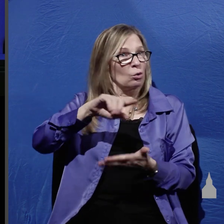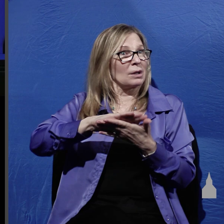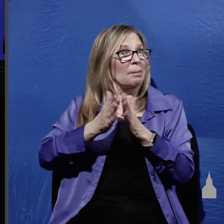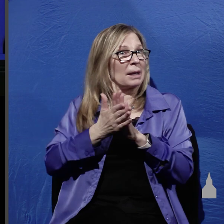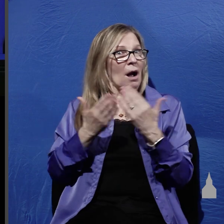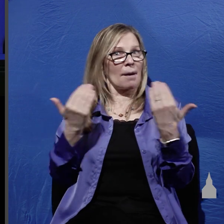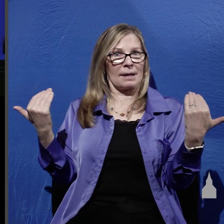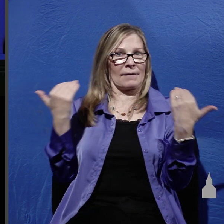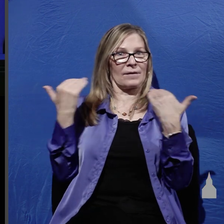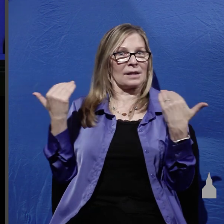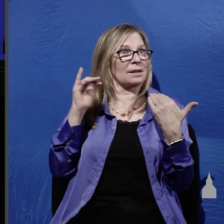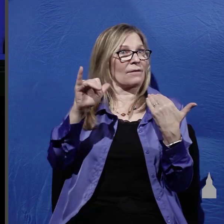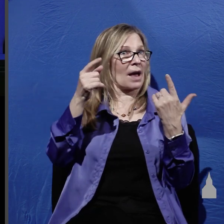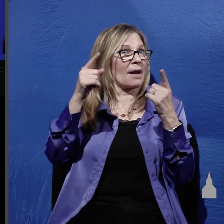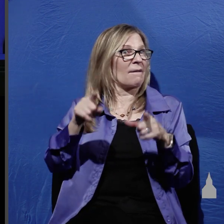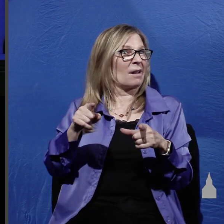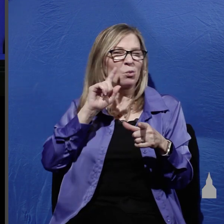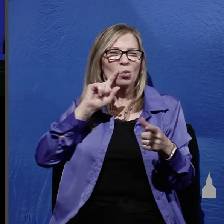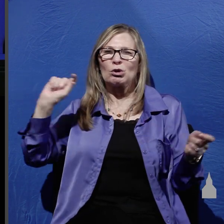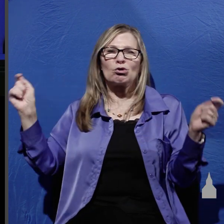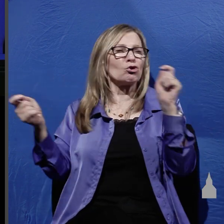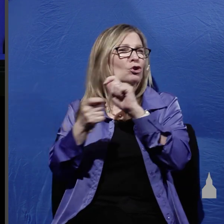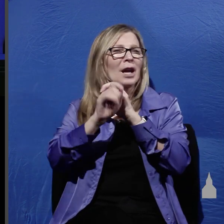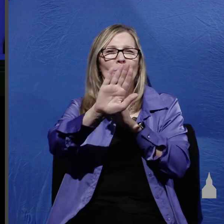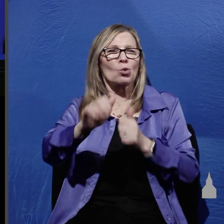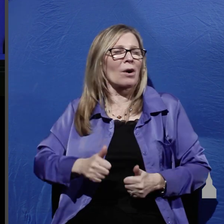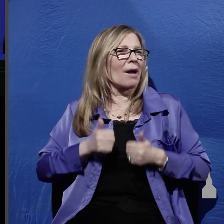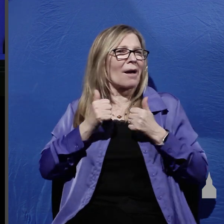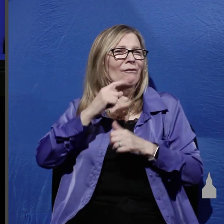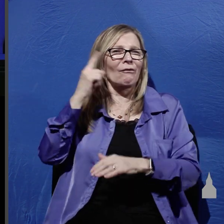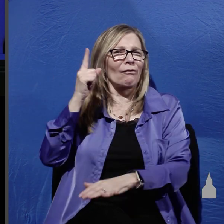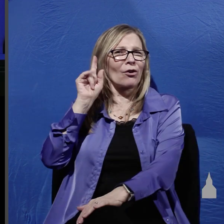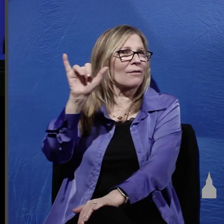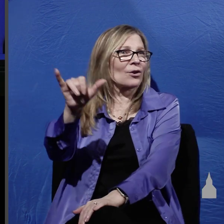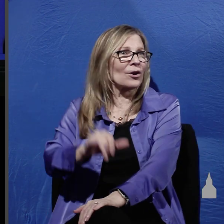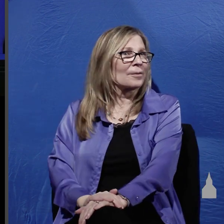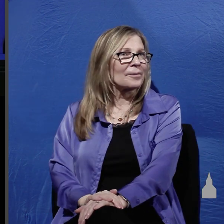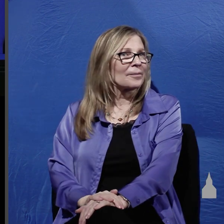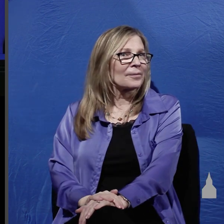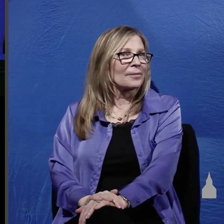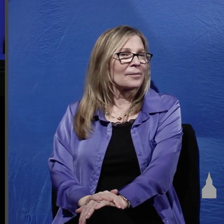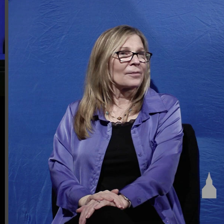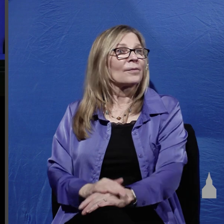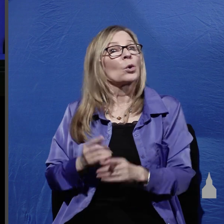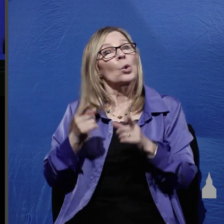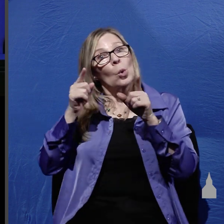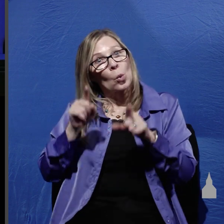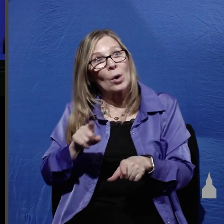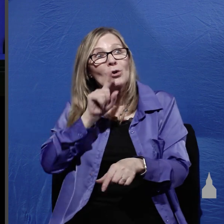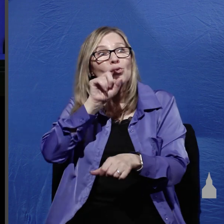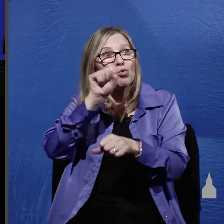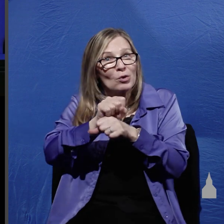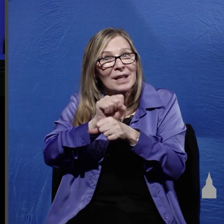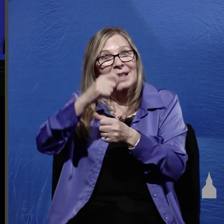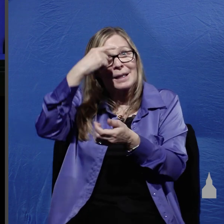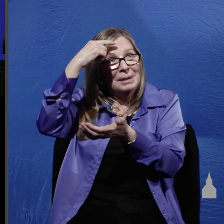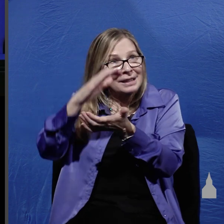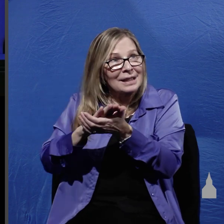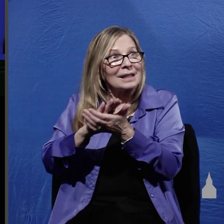of this event and it will change your life forever you see when you truly believe that Jesus is alive right now